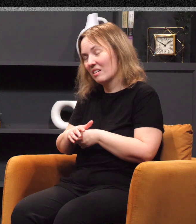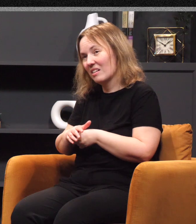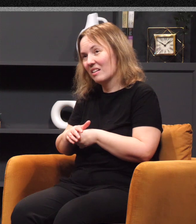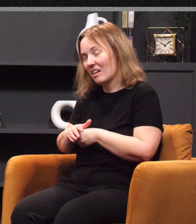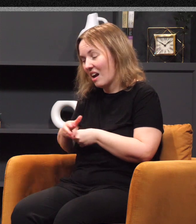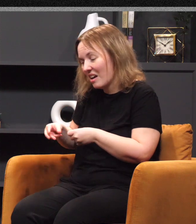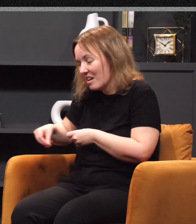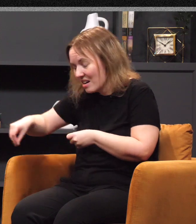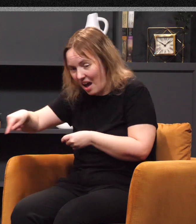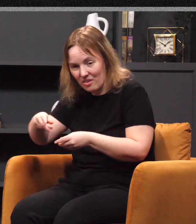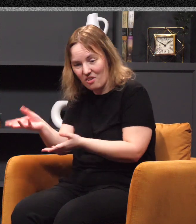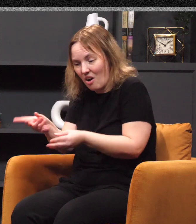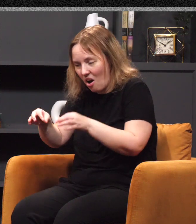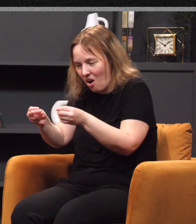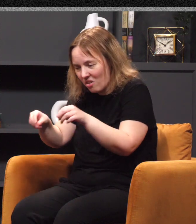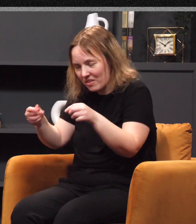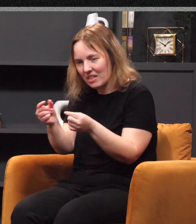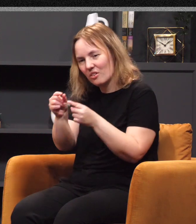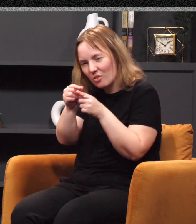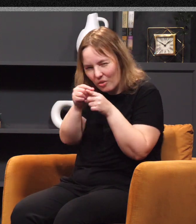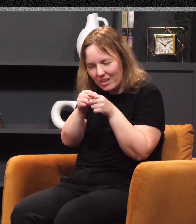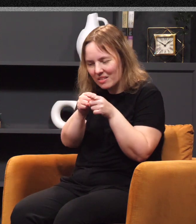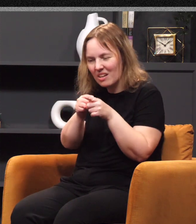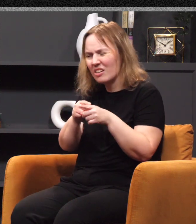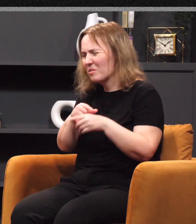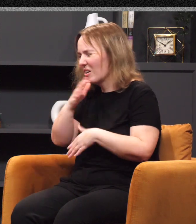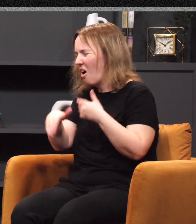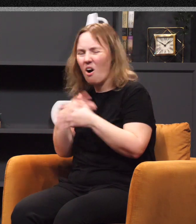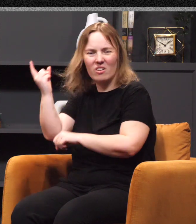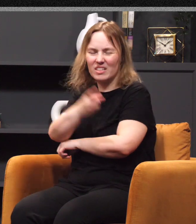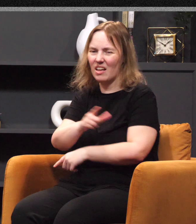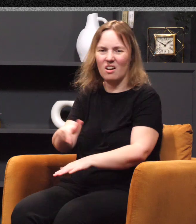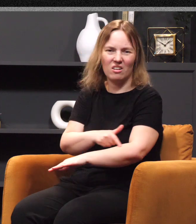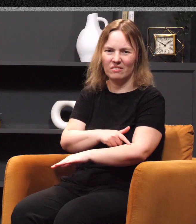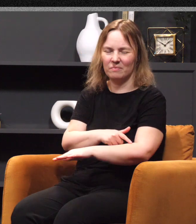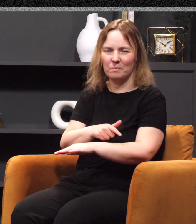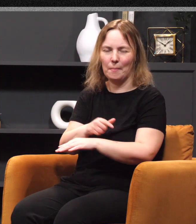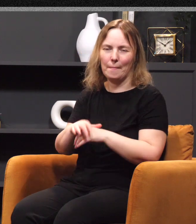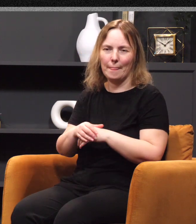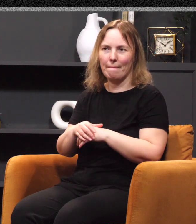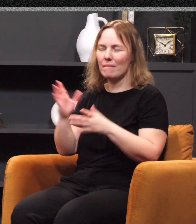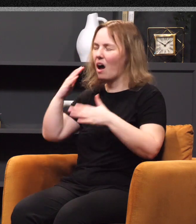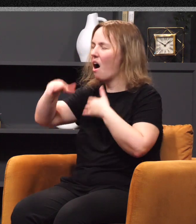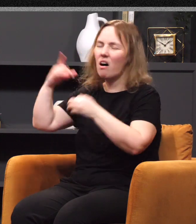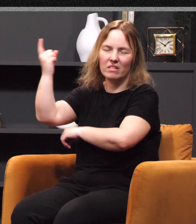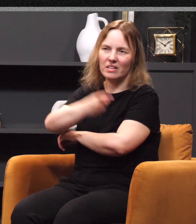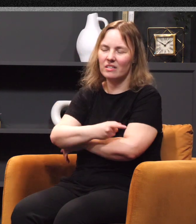around just kind of picking up scraps, whatever she could. She was there all day long, all day long, just taking hold,